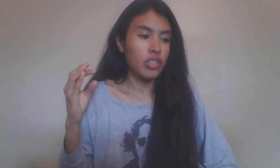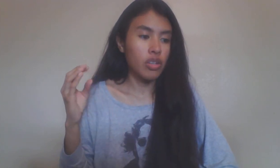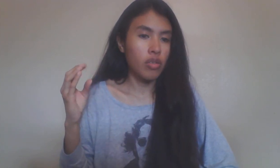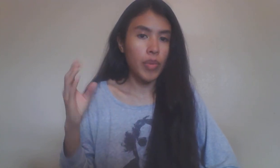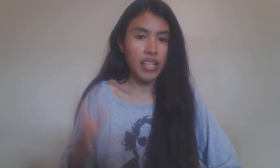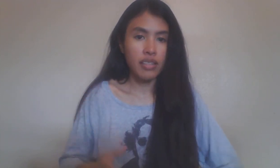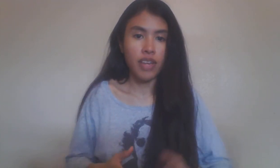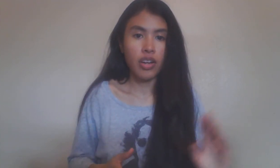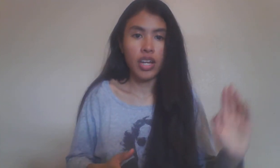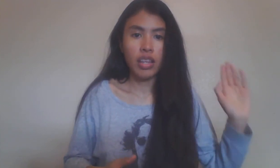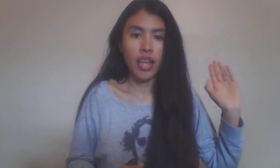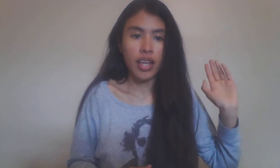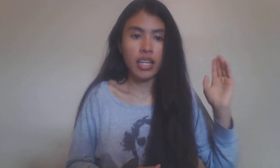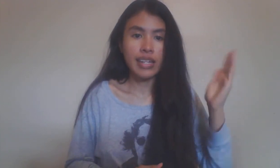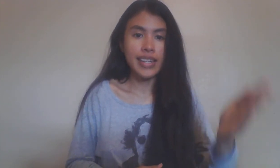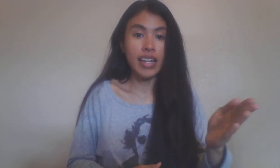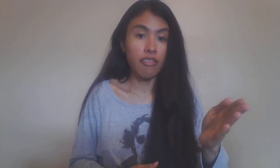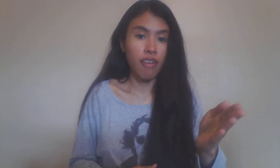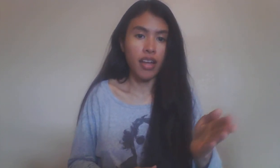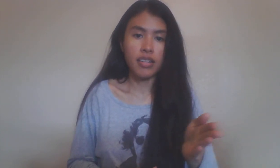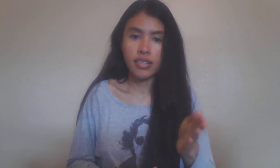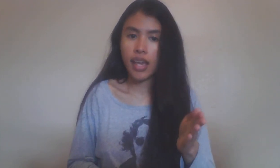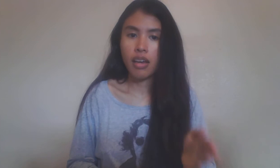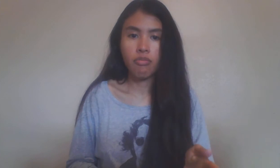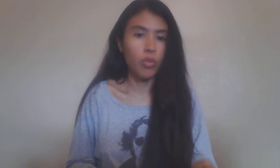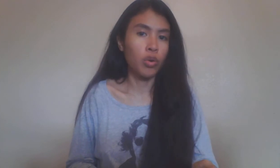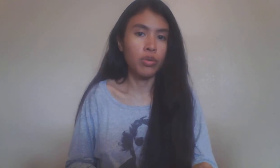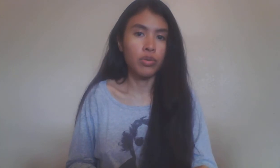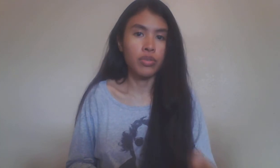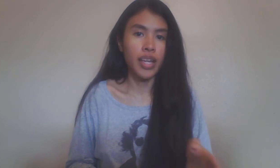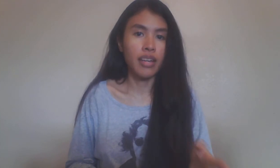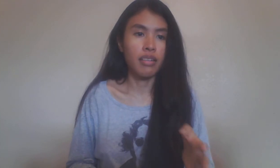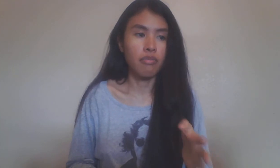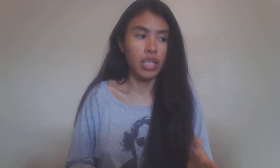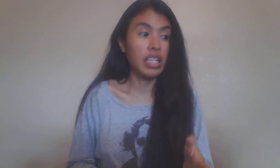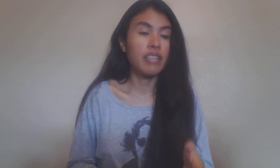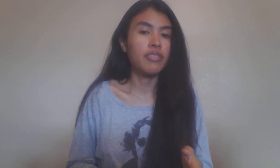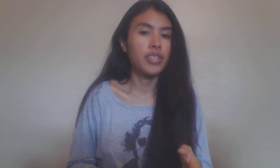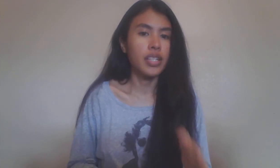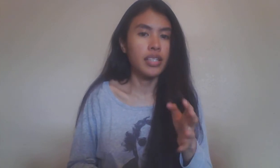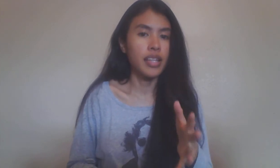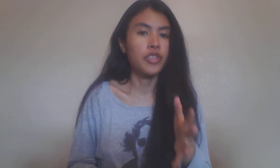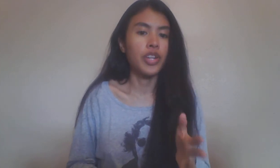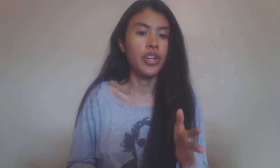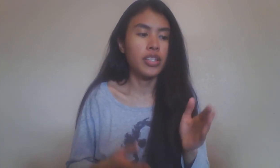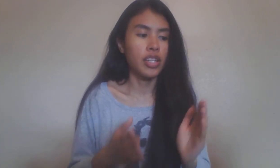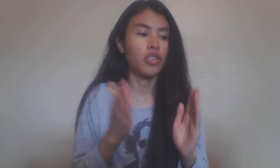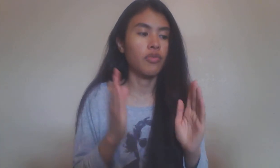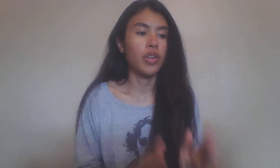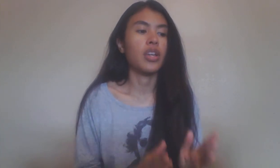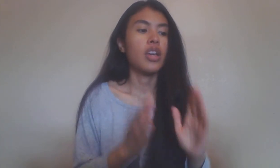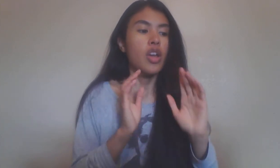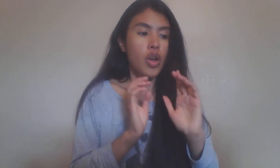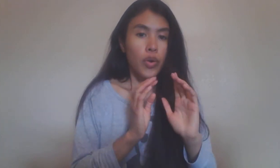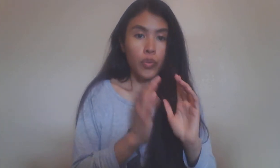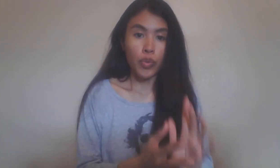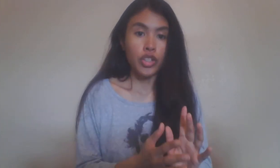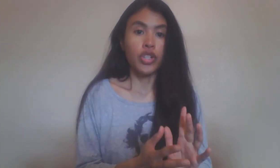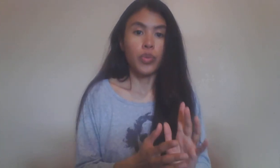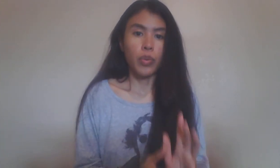show up as a very like dignified set of morals and beliefs in Sagittarius. Like you're very rigid with